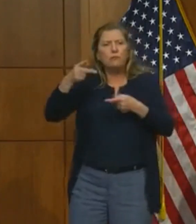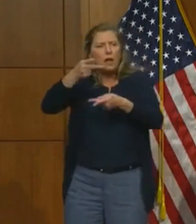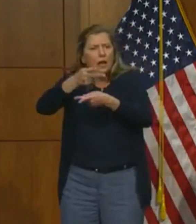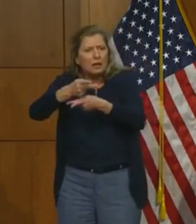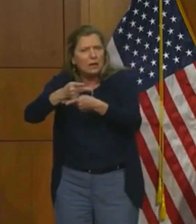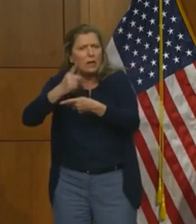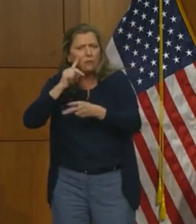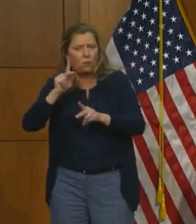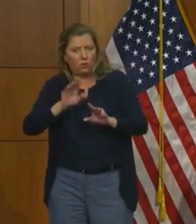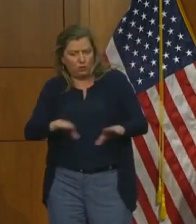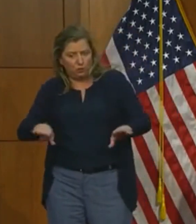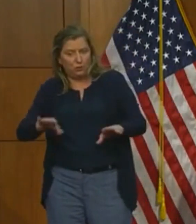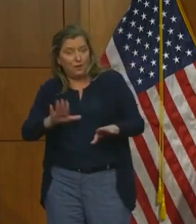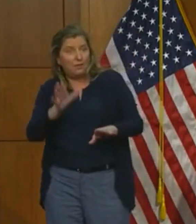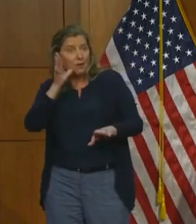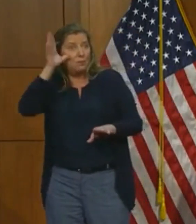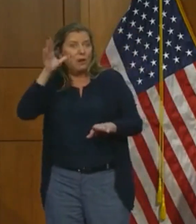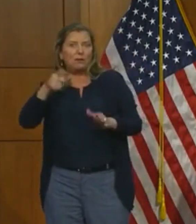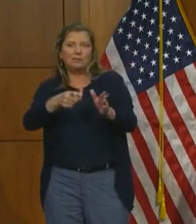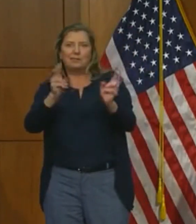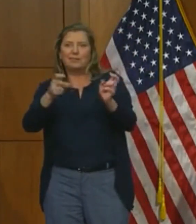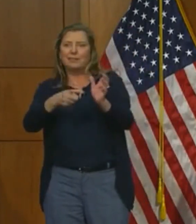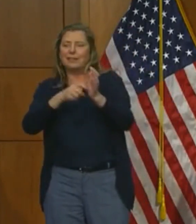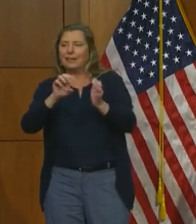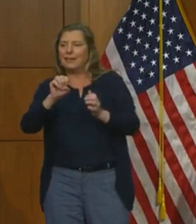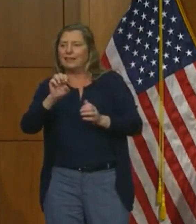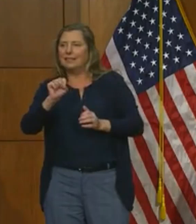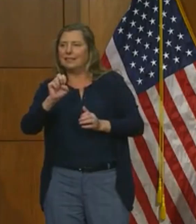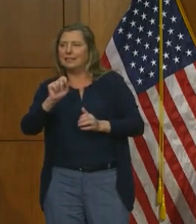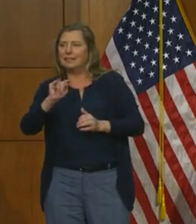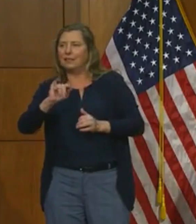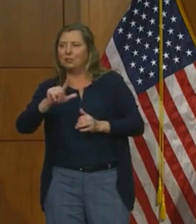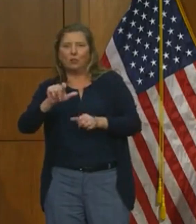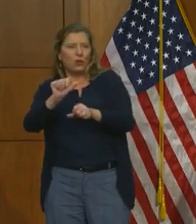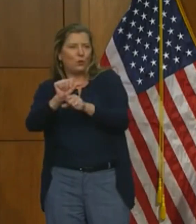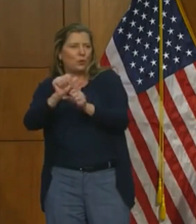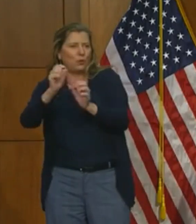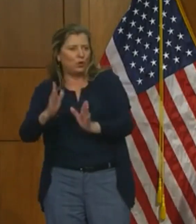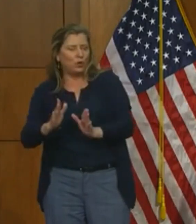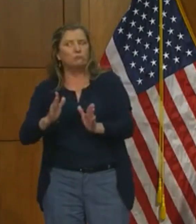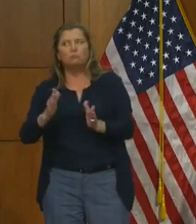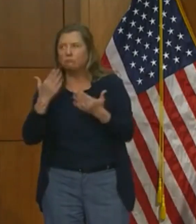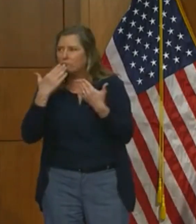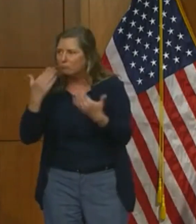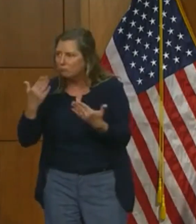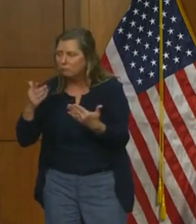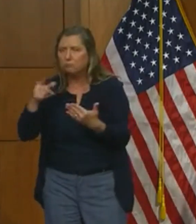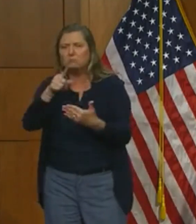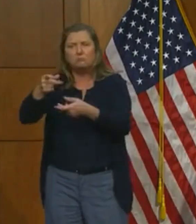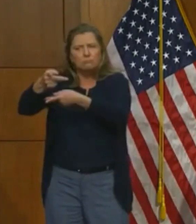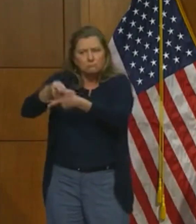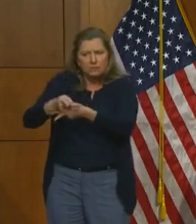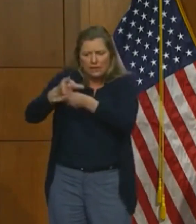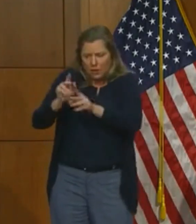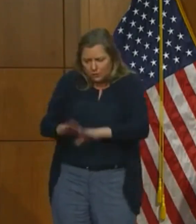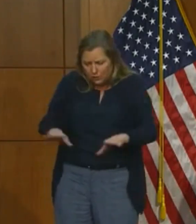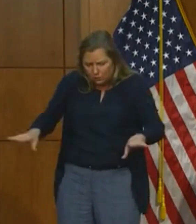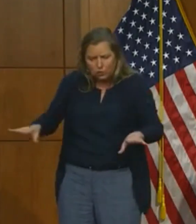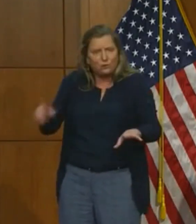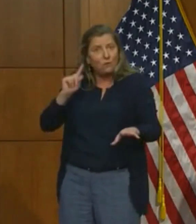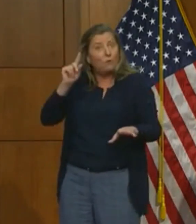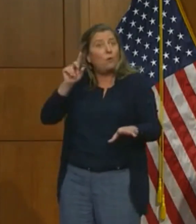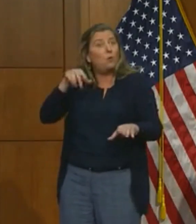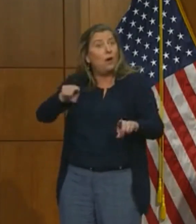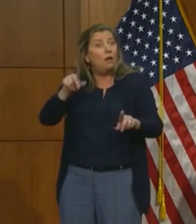essential workers throughout this pandemic, and for the work they continue to do to care for children of working families as we